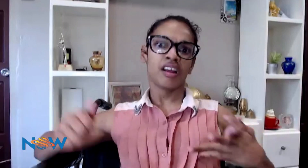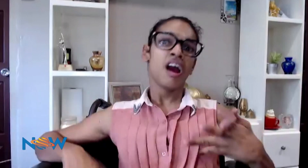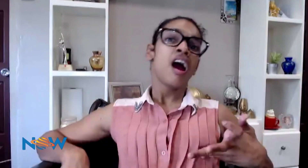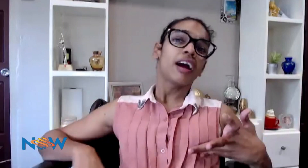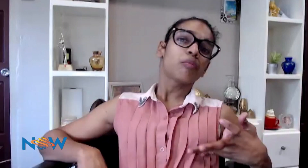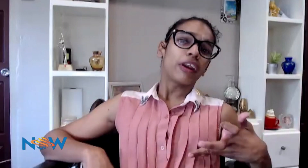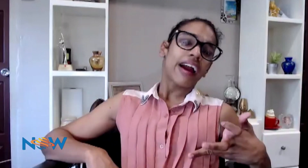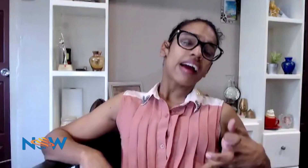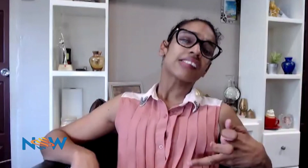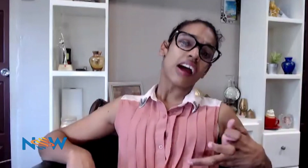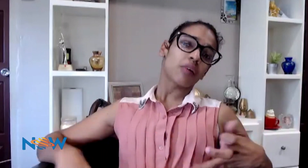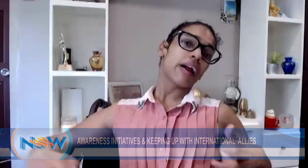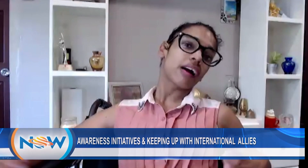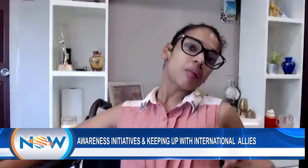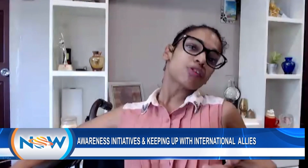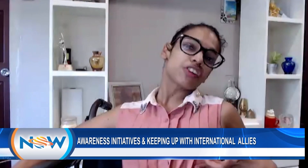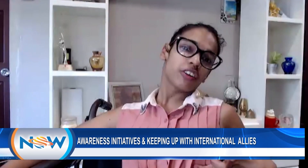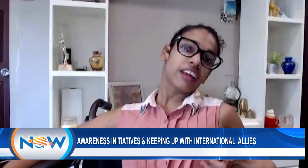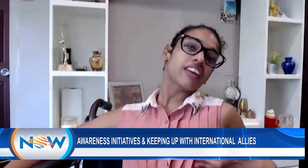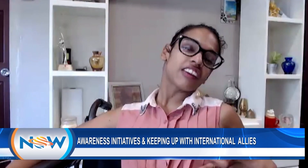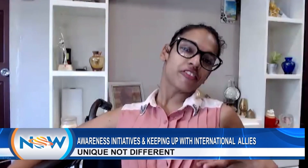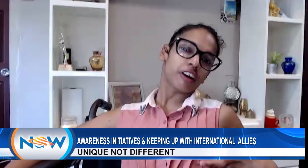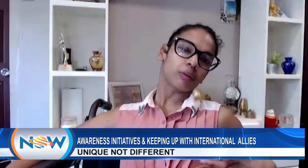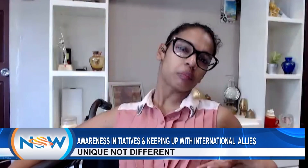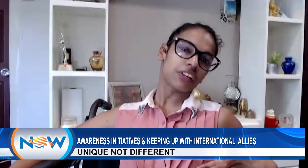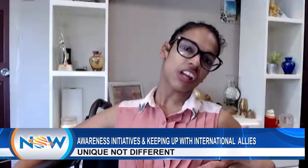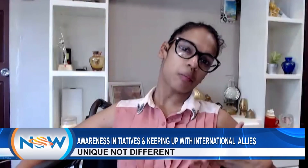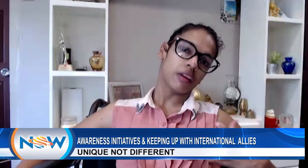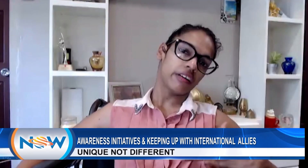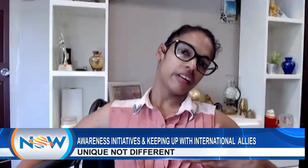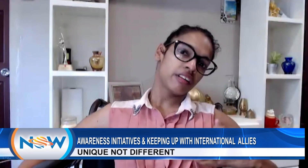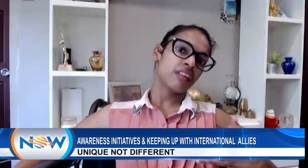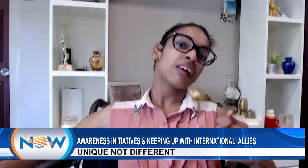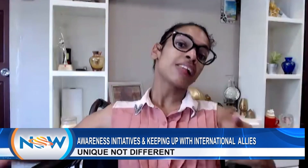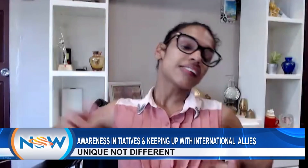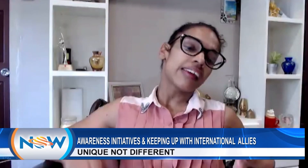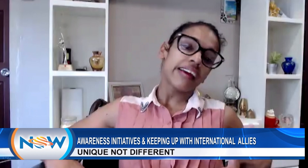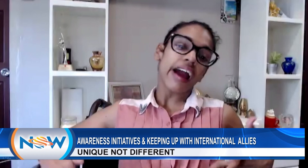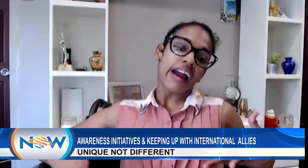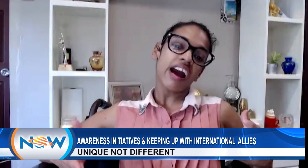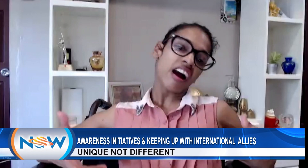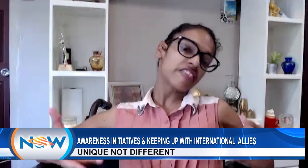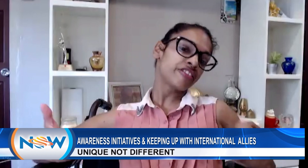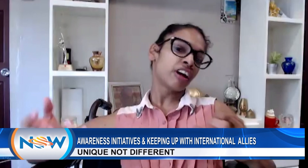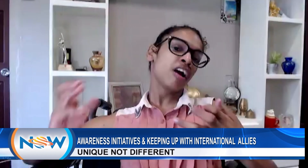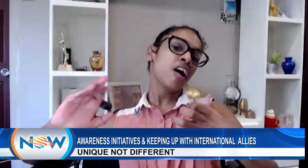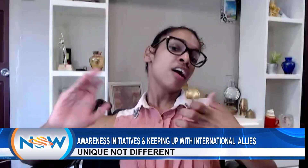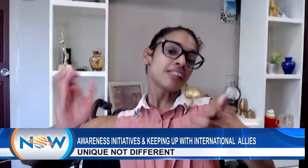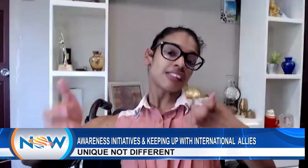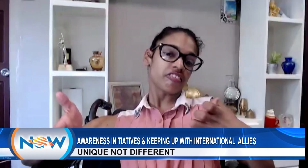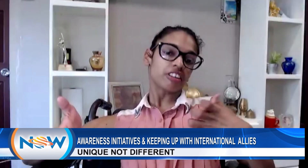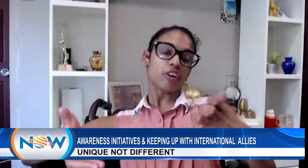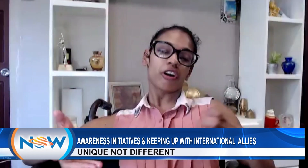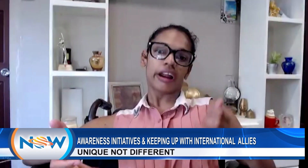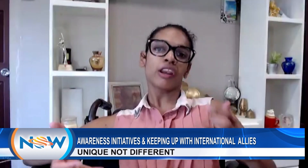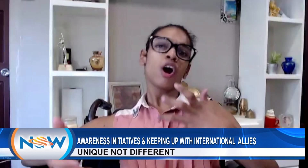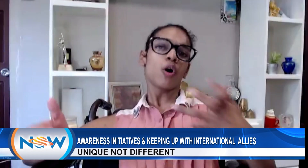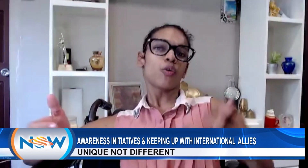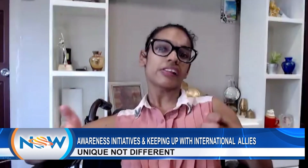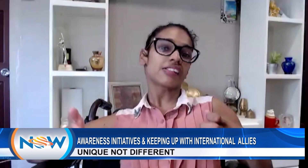Good morning, guys, and welcome to Unique, Not Different with me, Shamla. Today, I have Stephen DeCran, who is